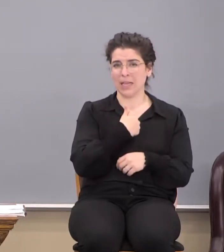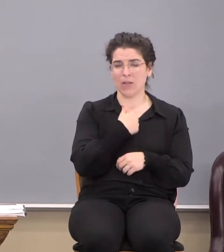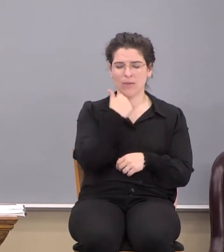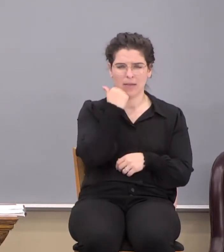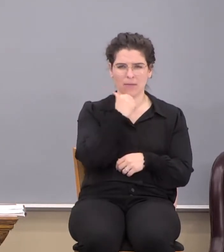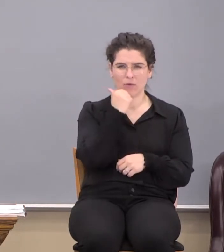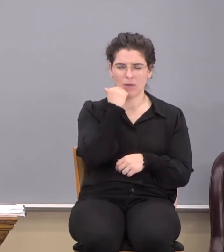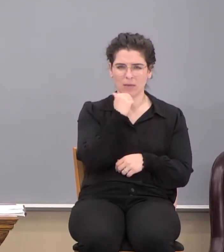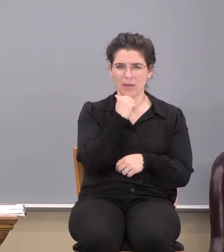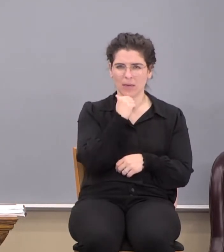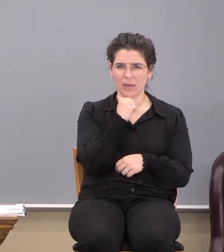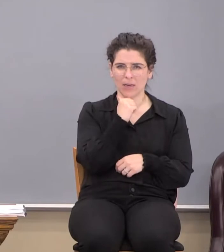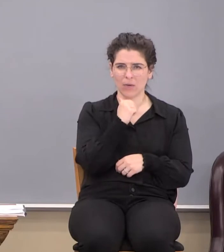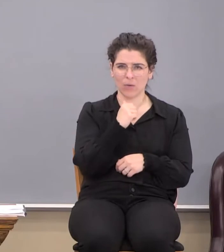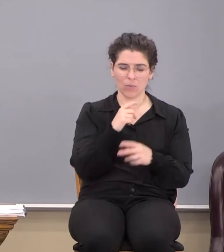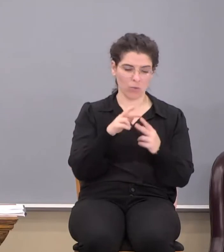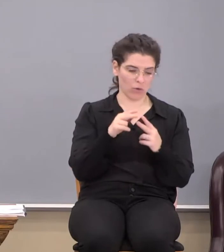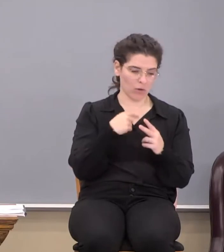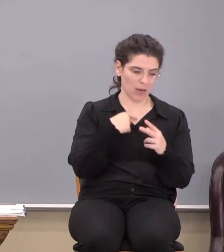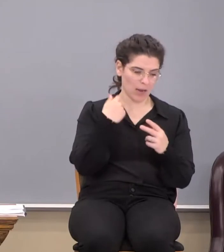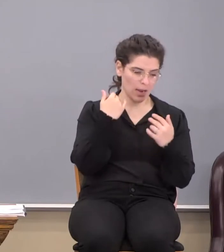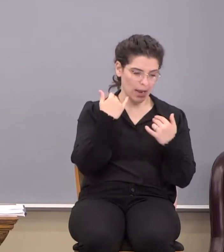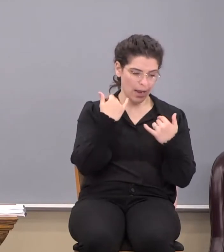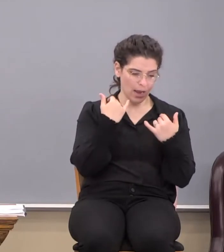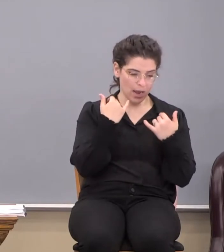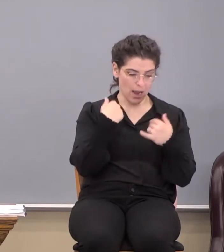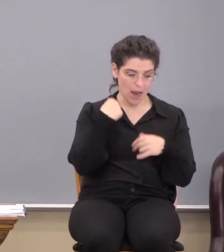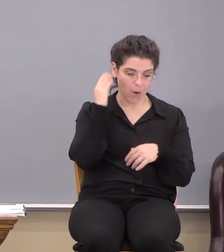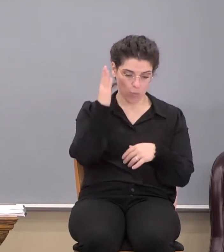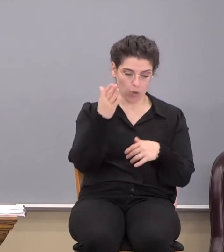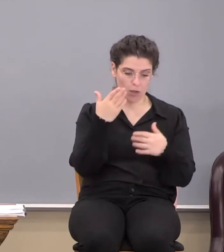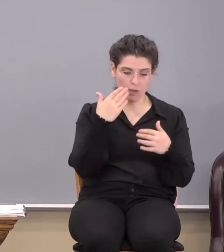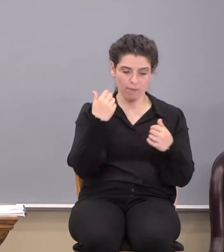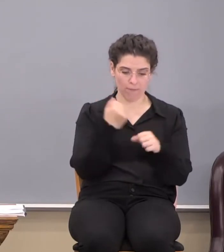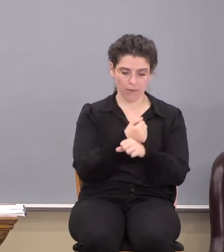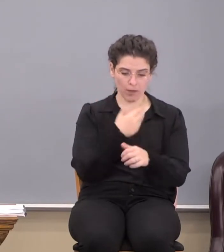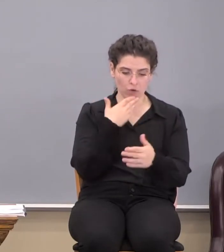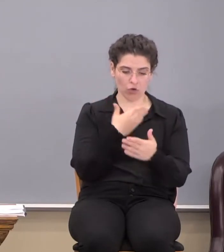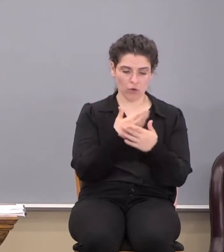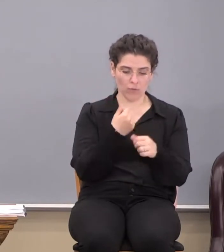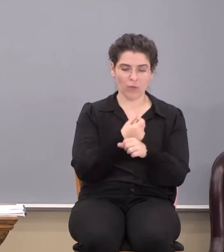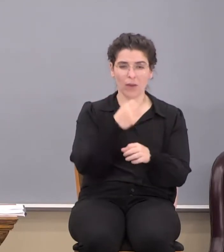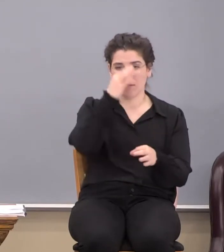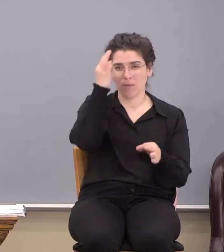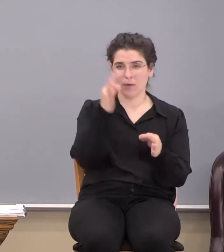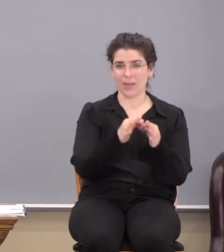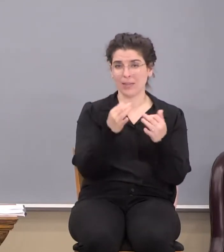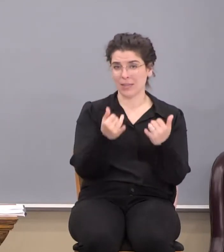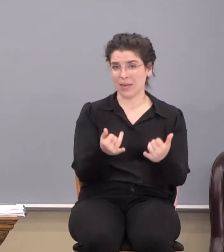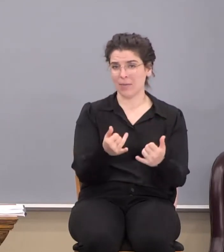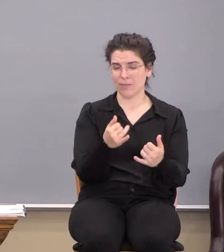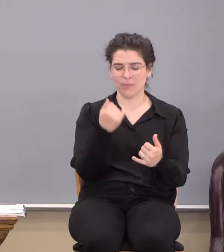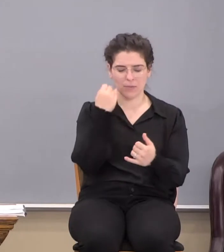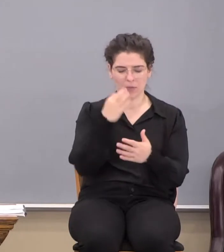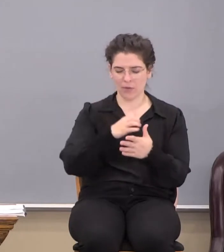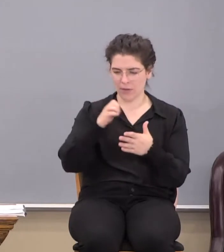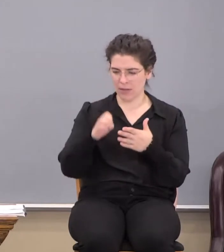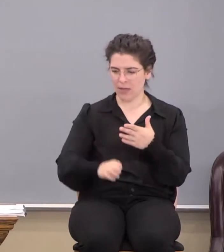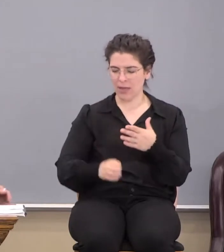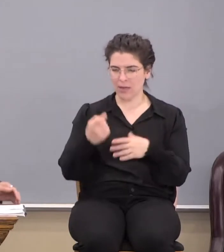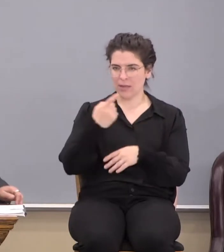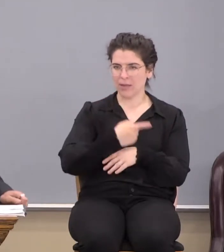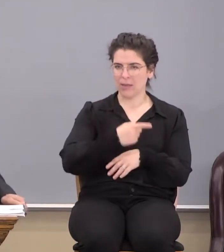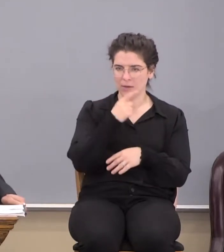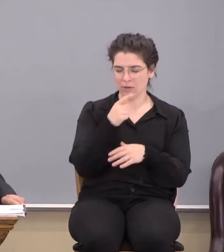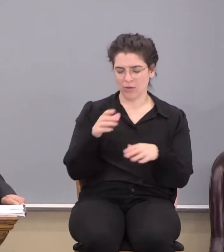day whether or not I'm going to fight the good fight of faith to this day. By the way, if you get to the end of the day and you realize you